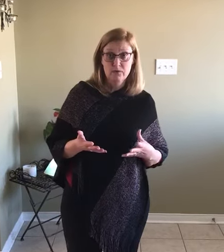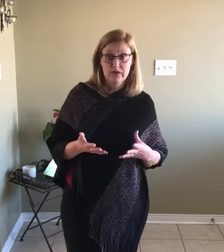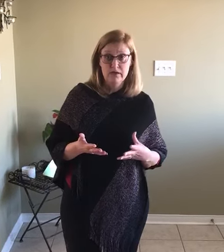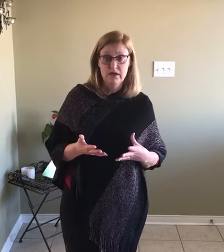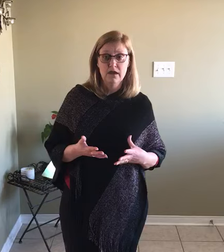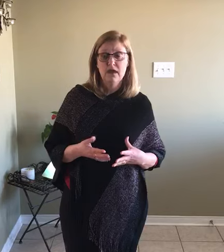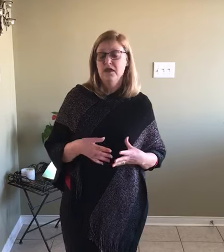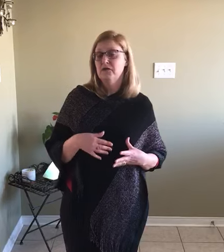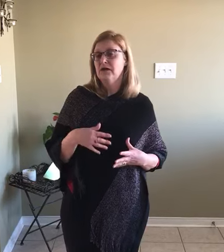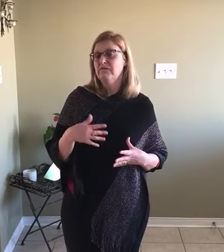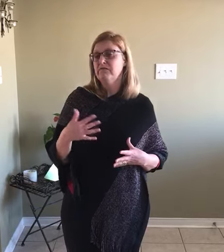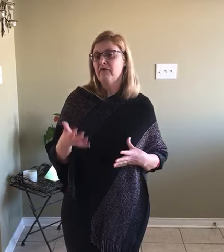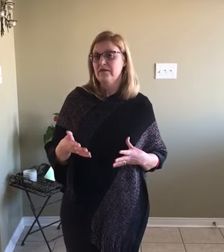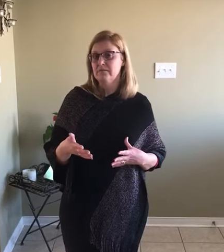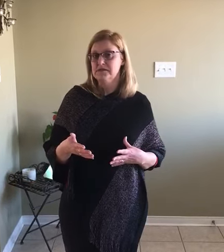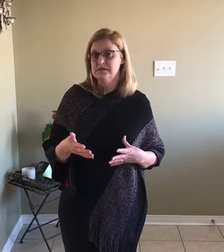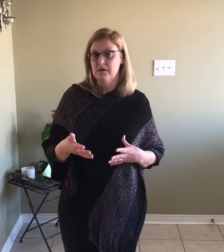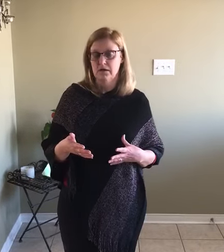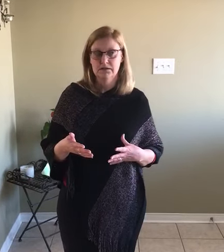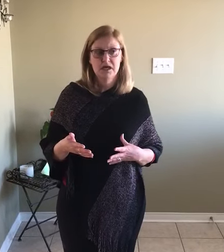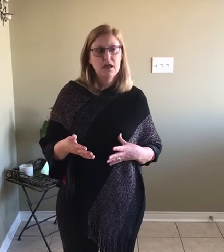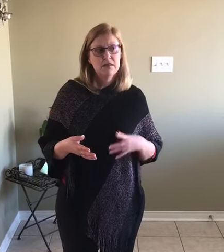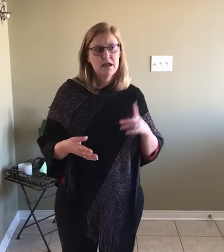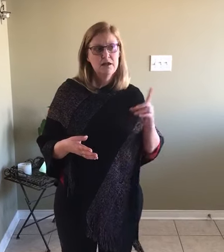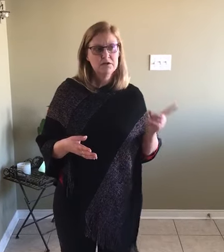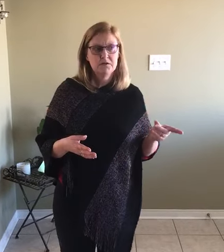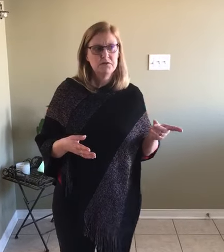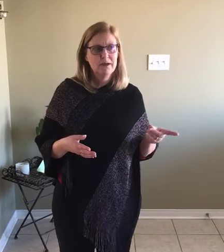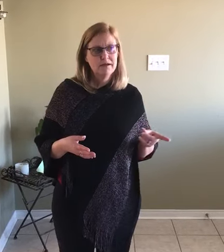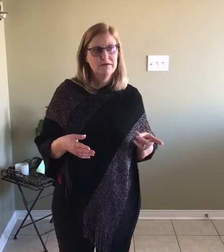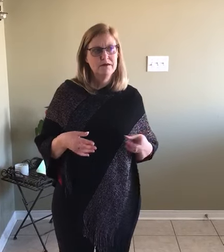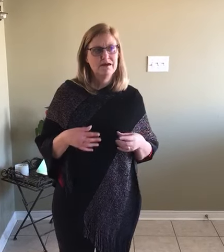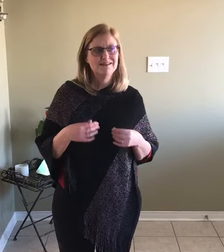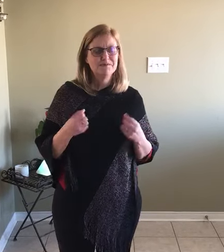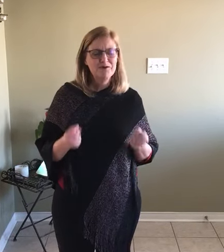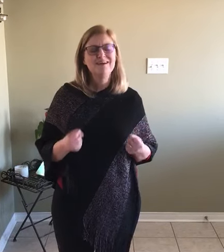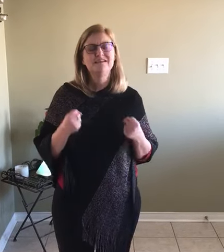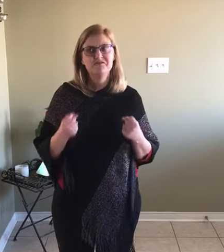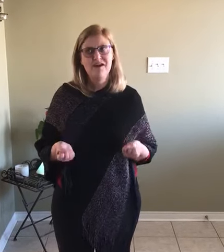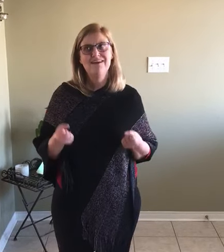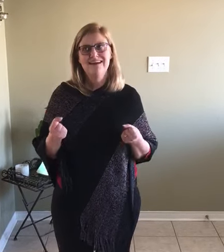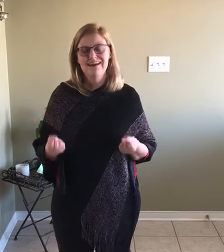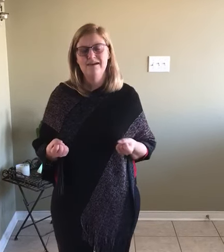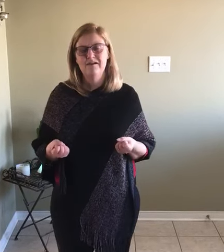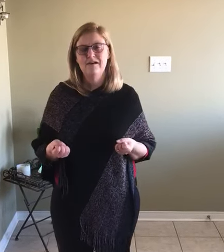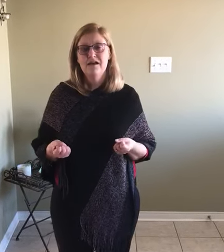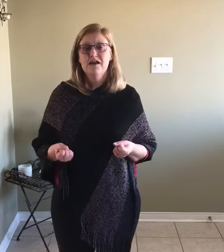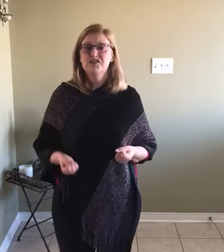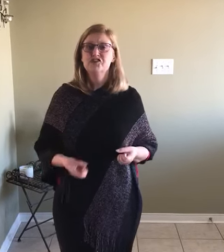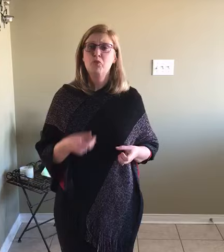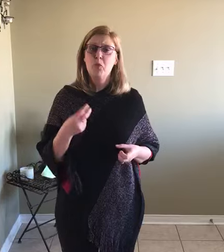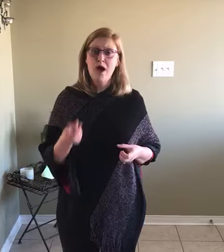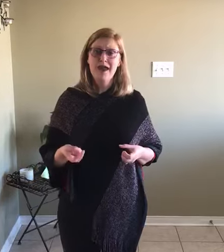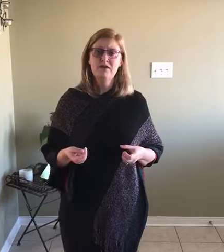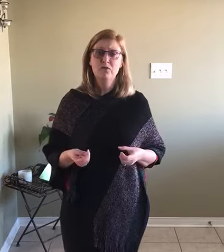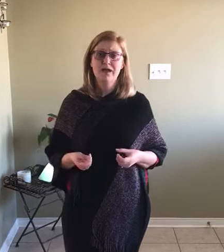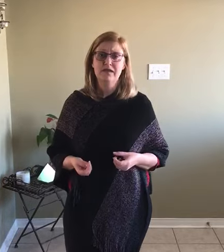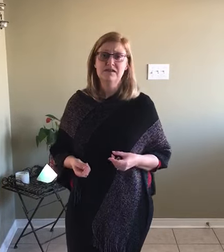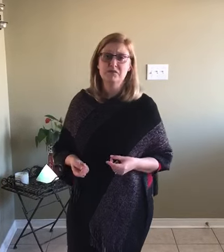with anything. You can even find them in songs. Then I looked out the window and I thought, spring is finally here. So why don't we this